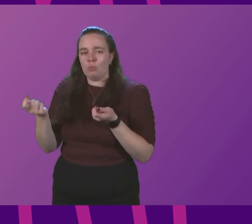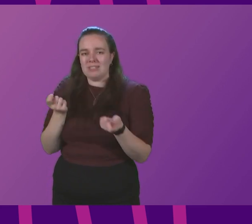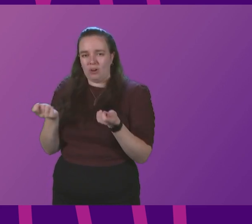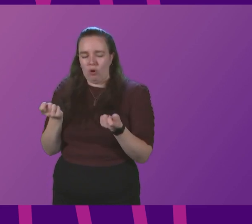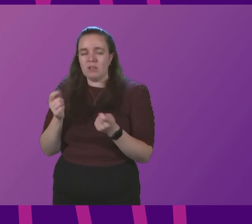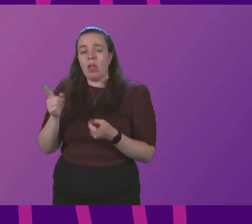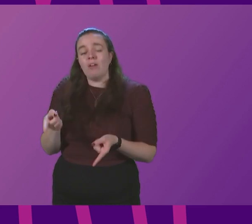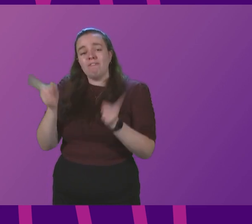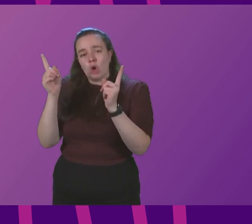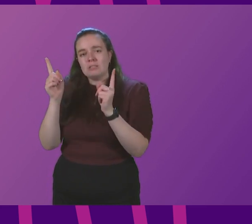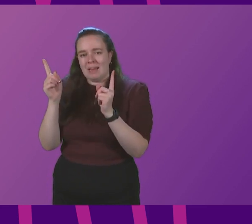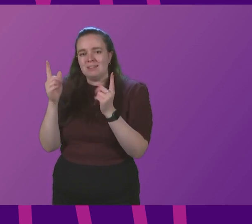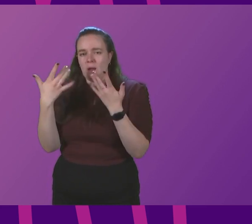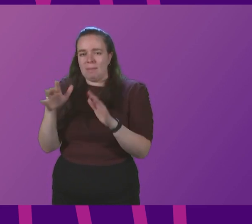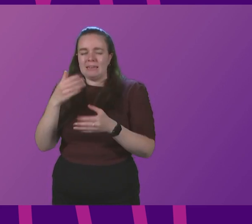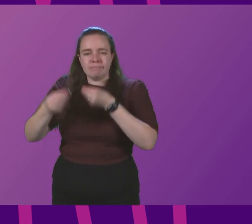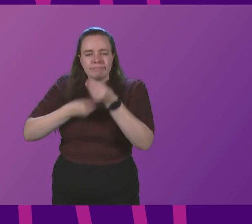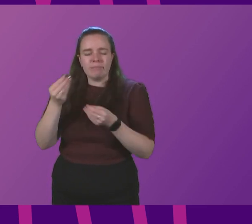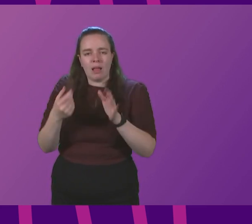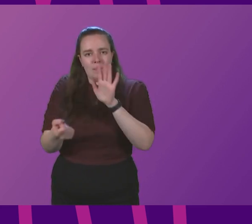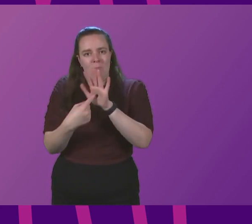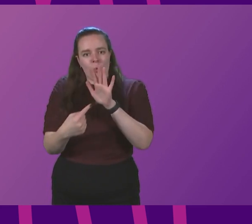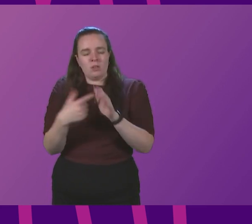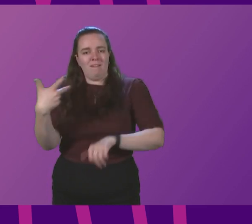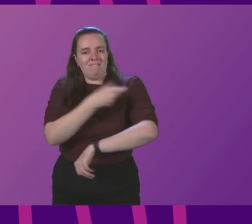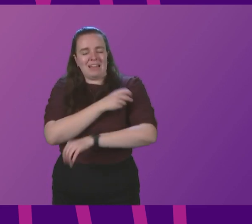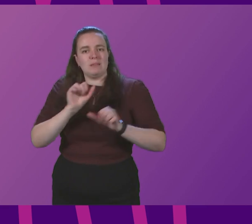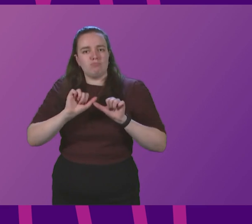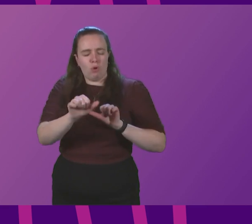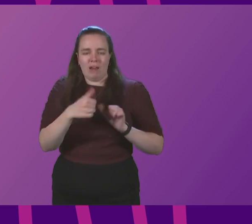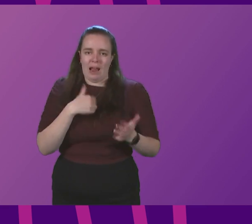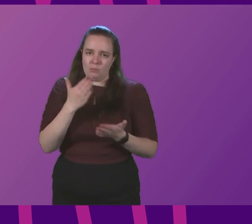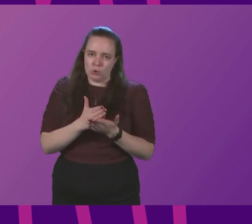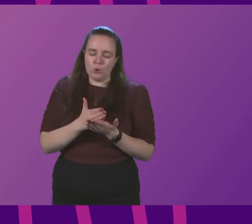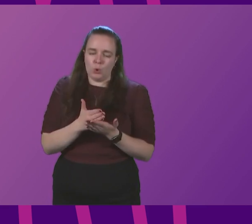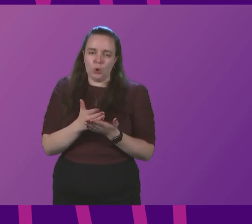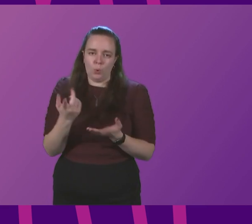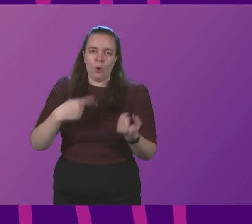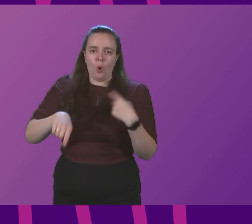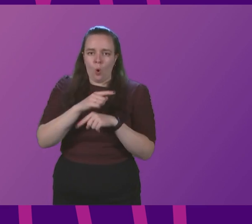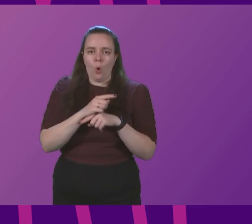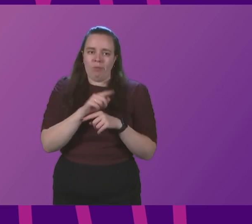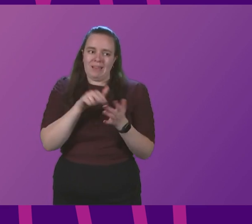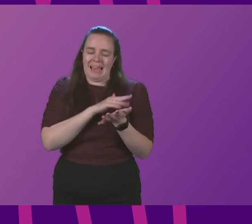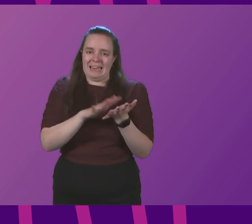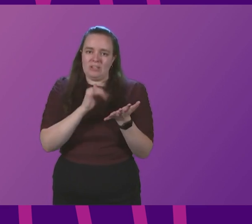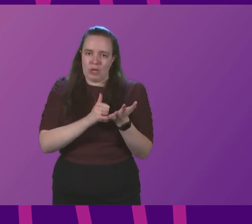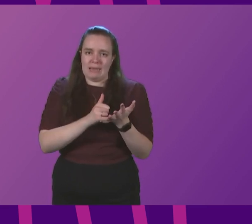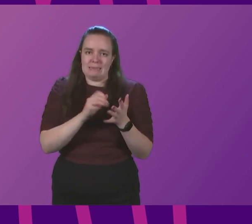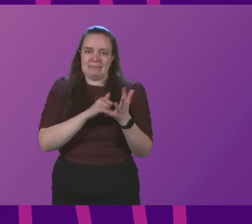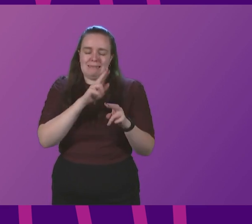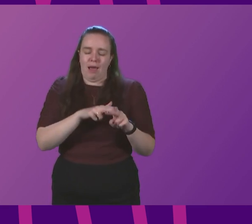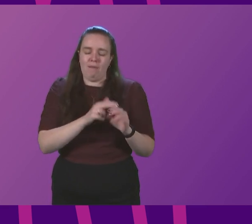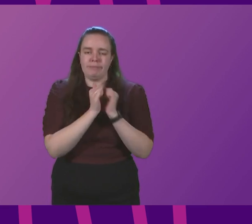The First Minister highlighted the importance of the vaccination programme and I'm sure we would all pay tribute to the NHS staff and the community